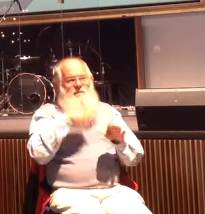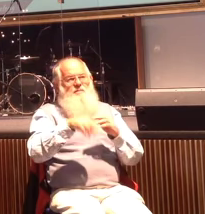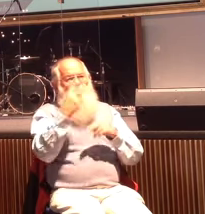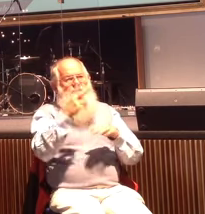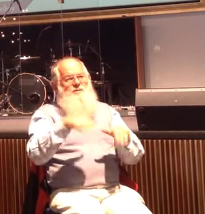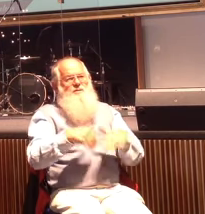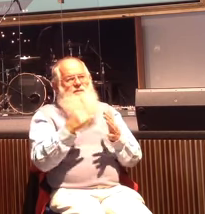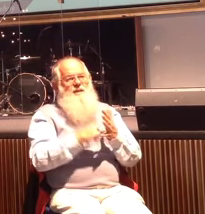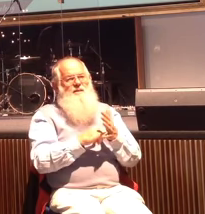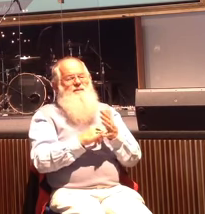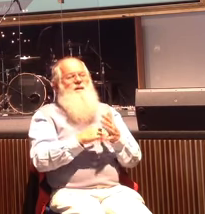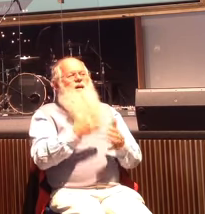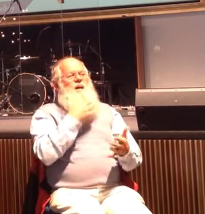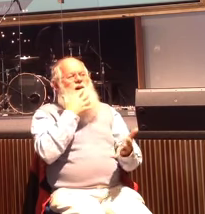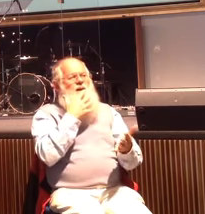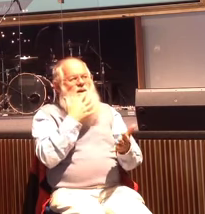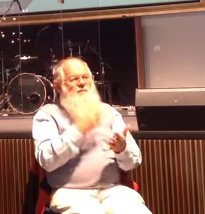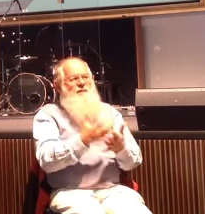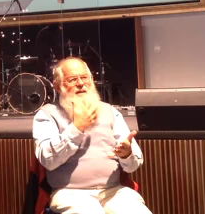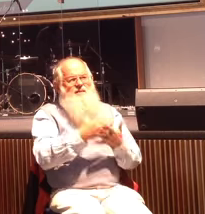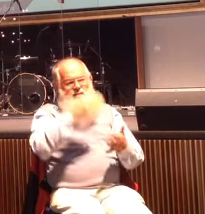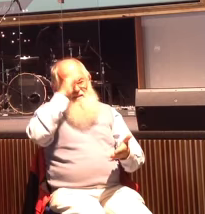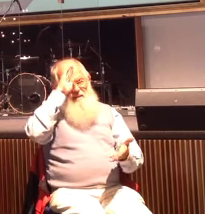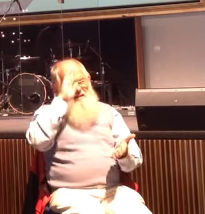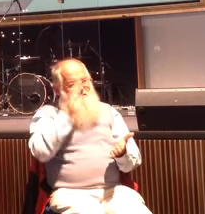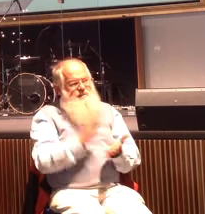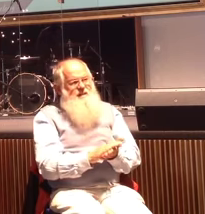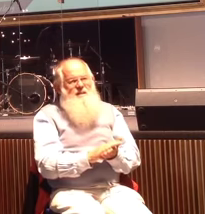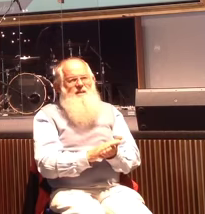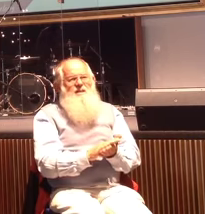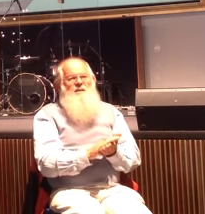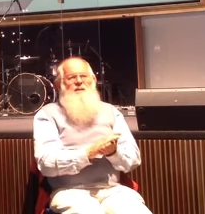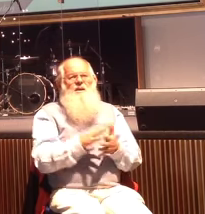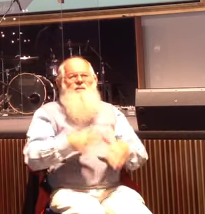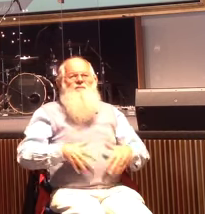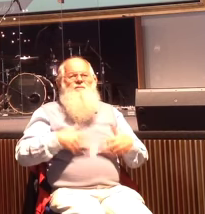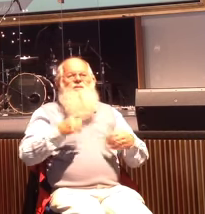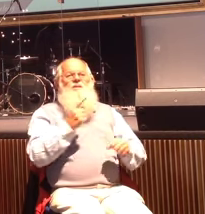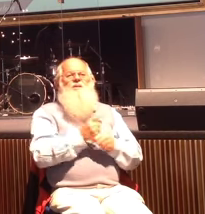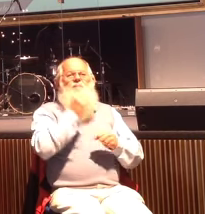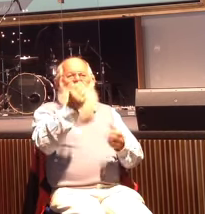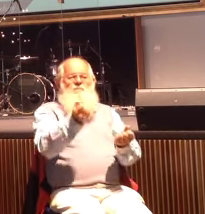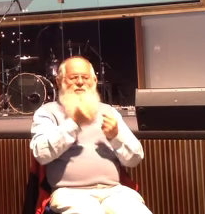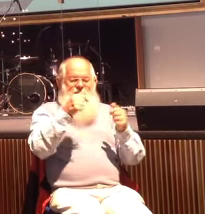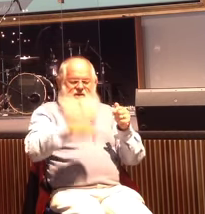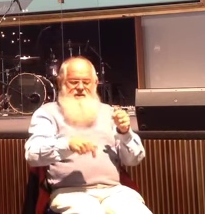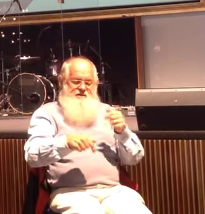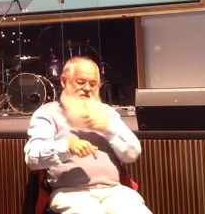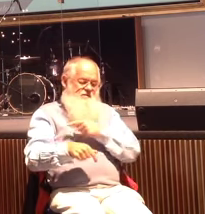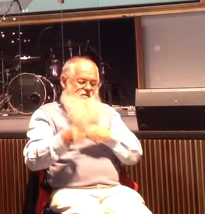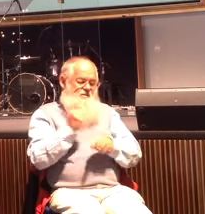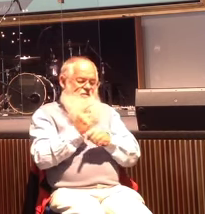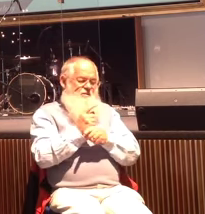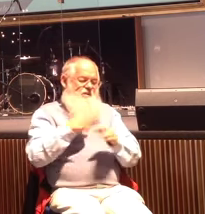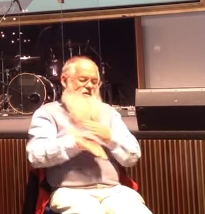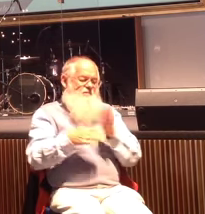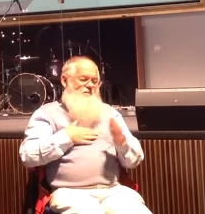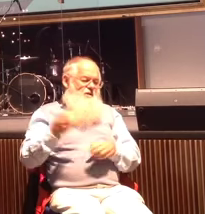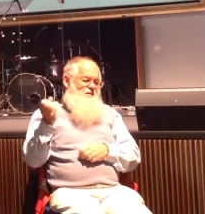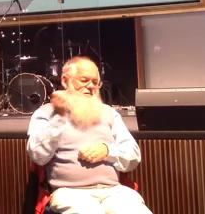incredible experience and I felt God bring this up in my spirit because